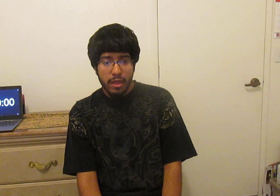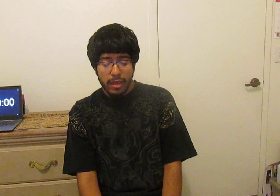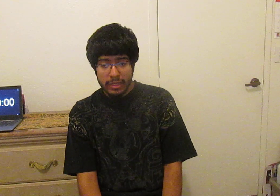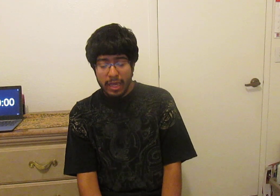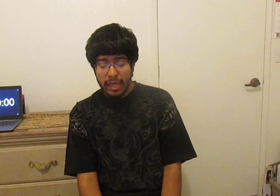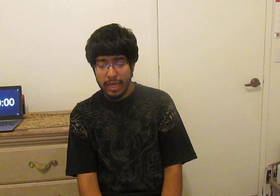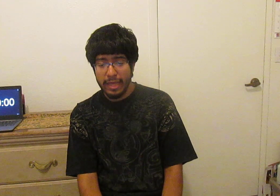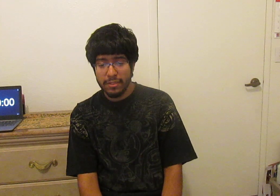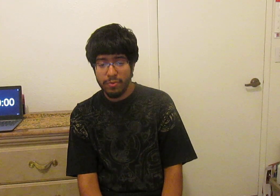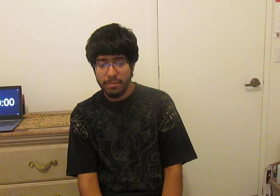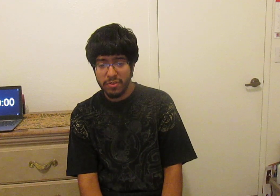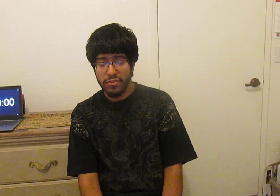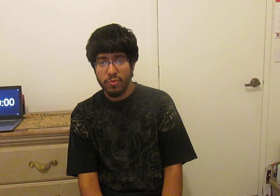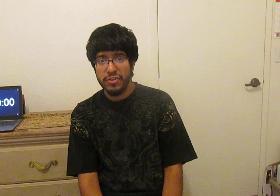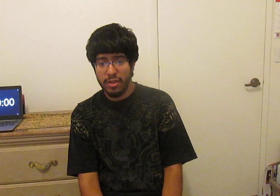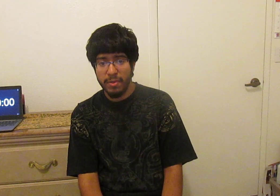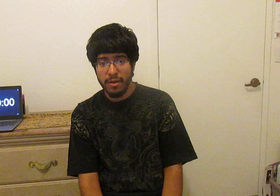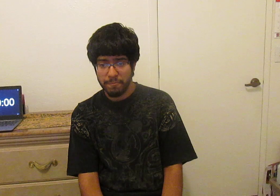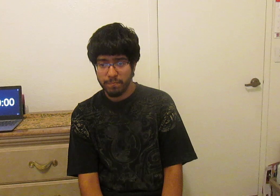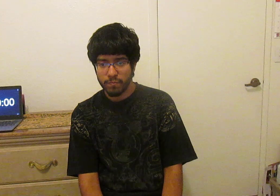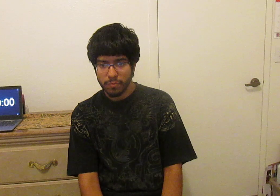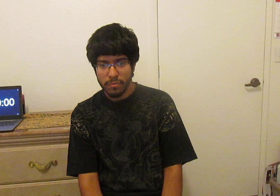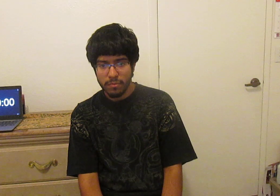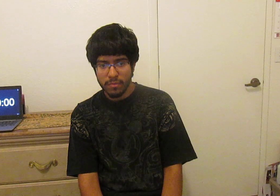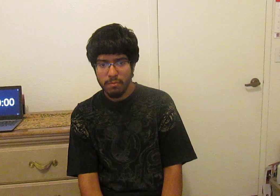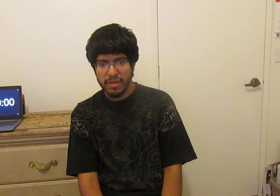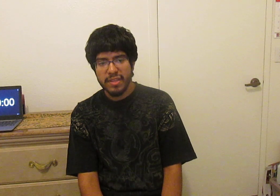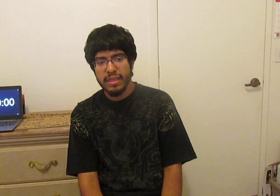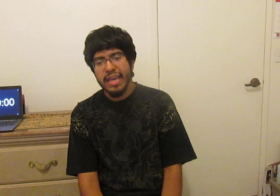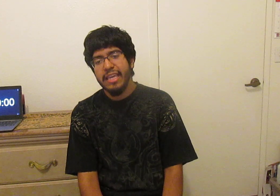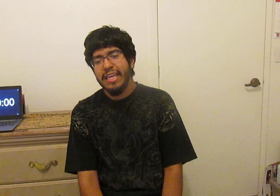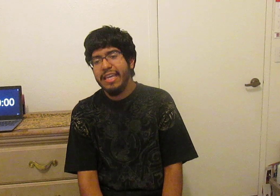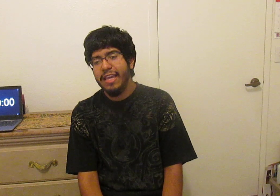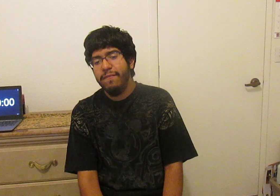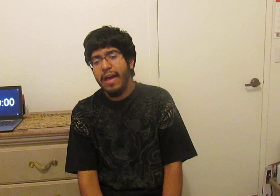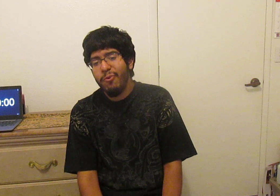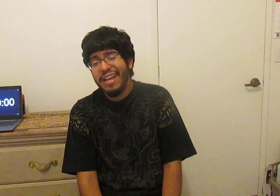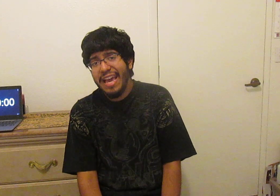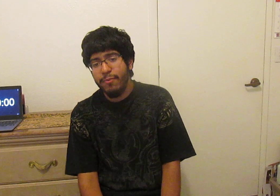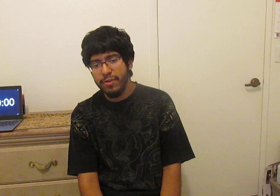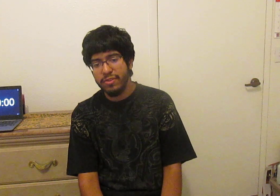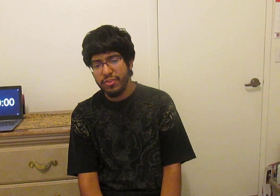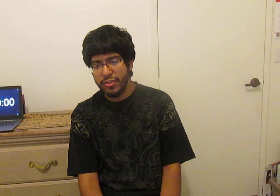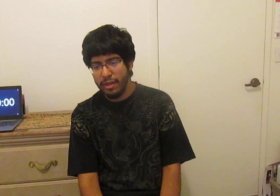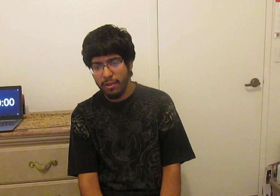and yeah that's pretty much the situation I'm in but I'm saying that if I were to ever lose this channel